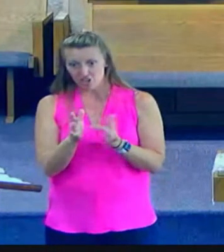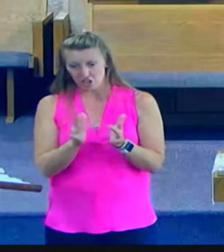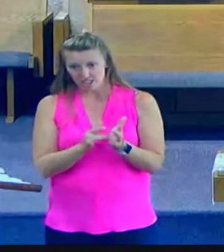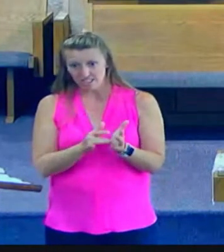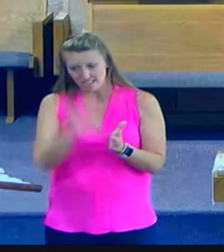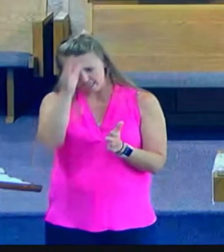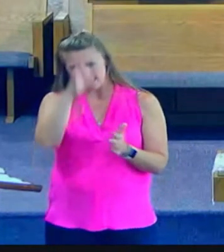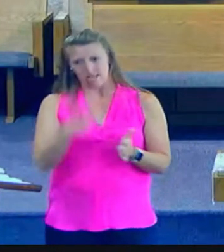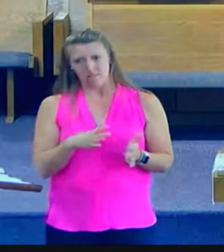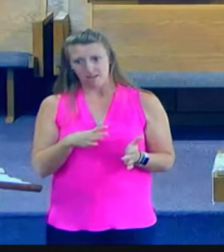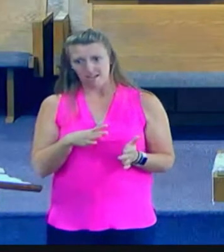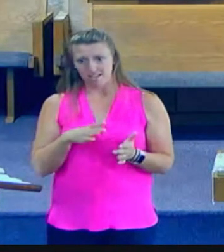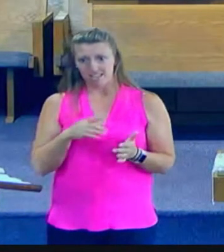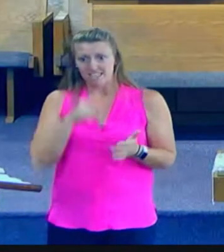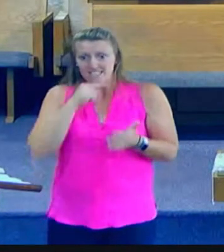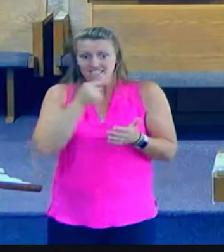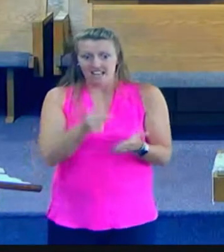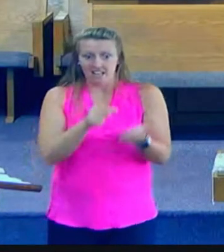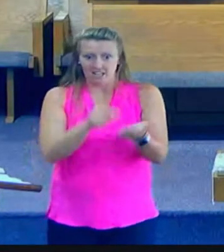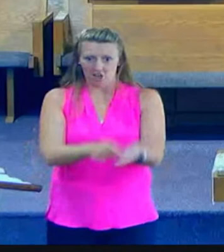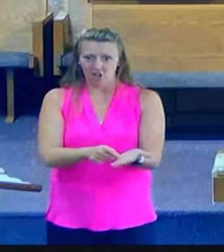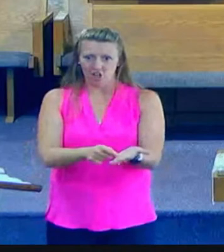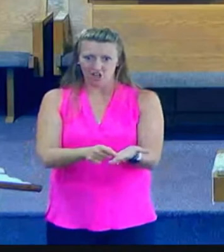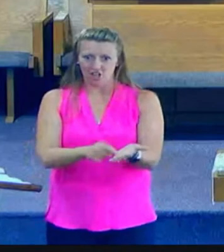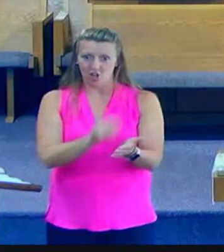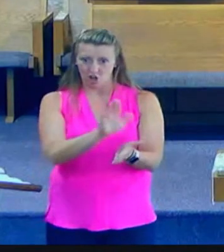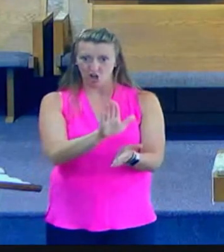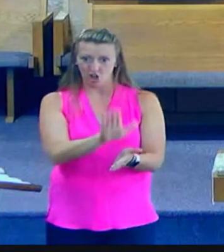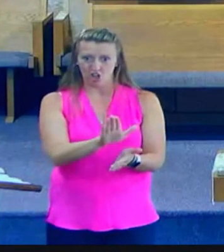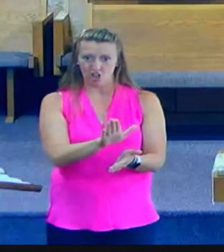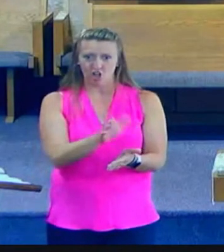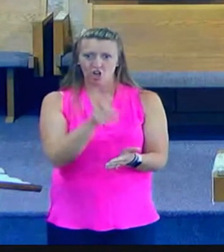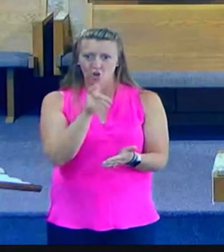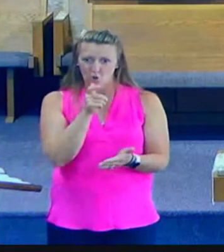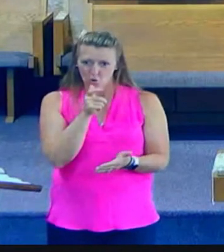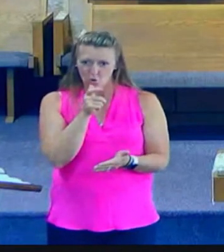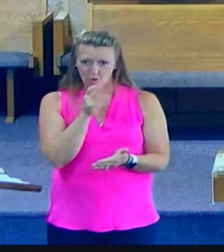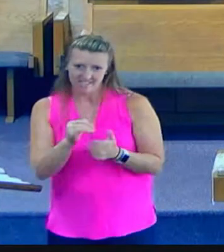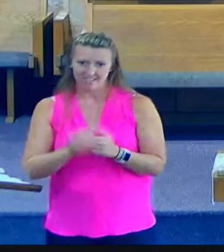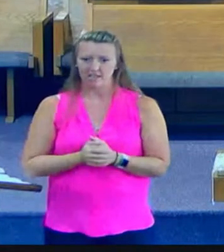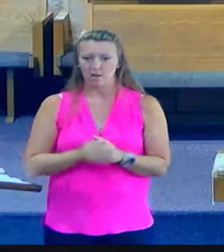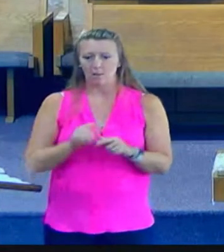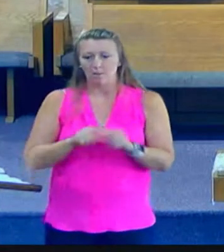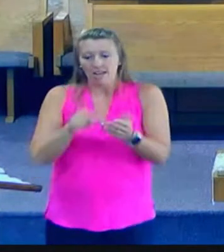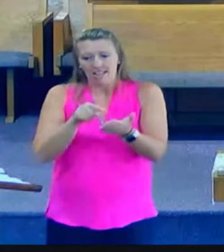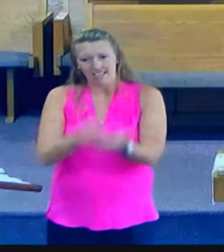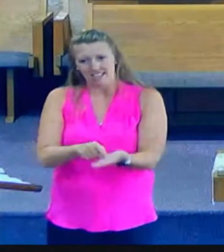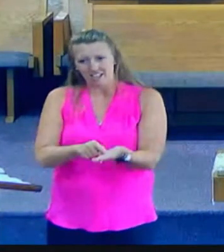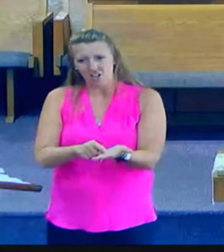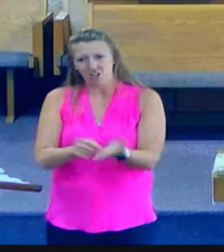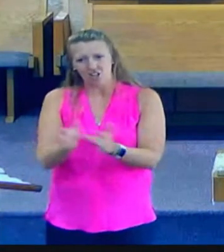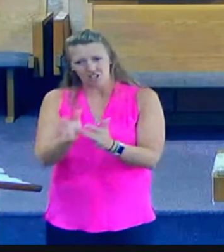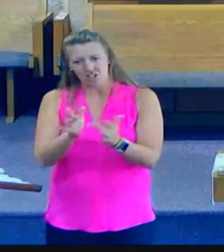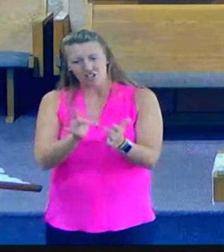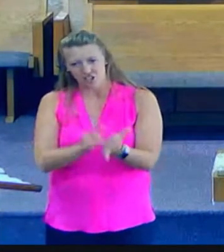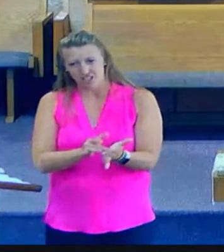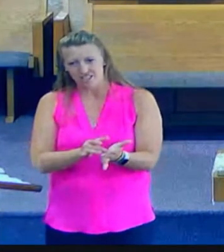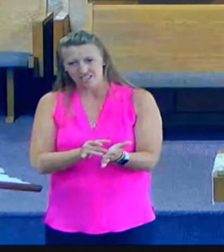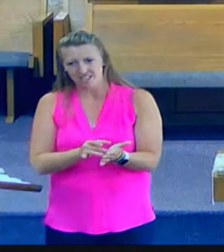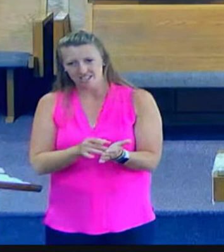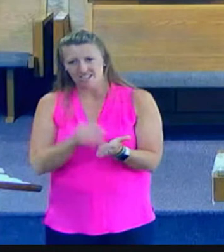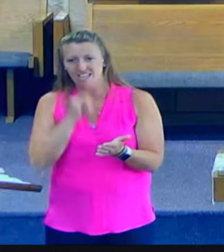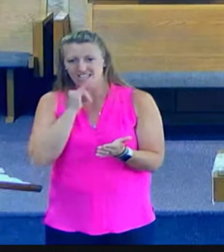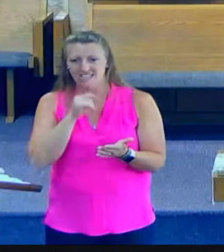to be more than a man but the son of man and offers her living is revealing